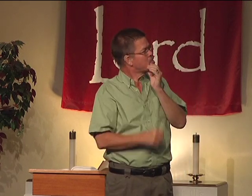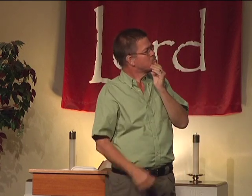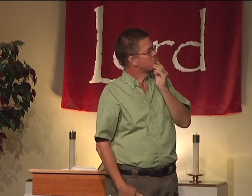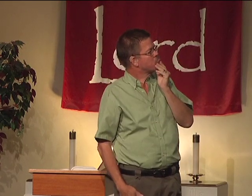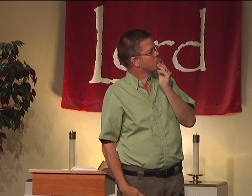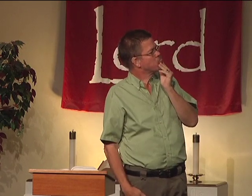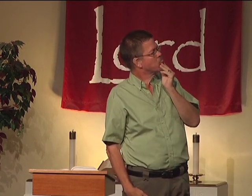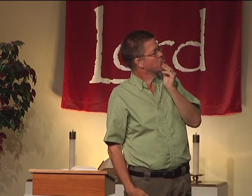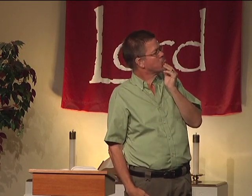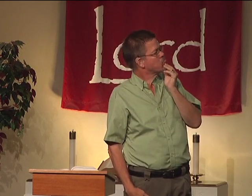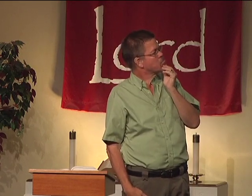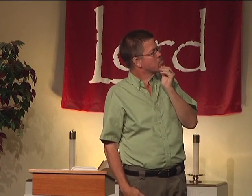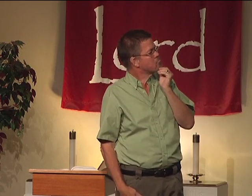And these things are emphasized.